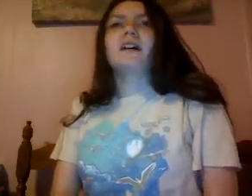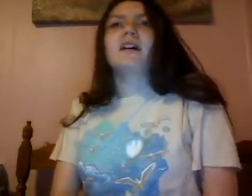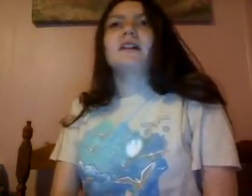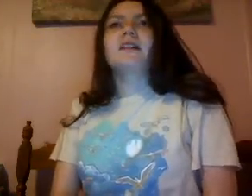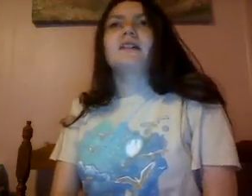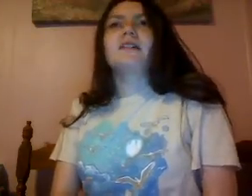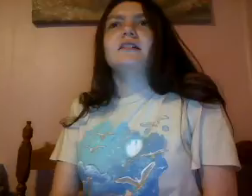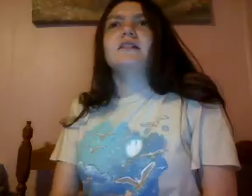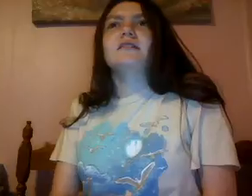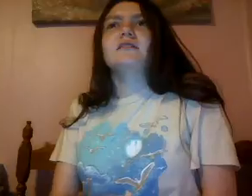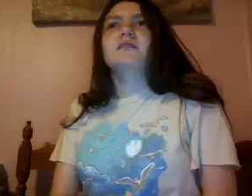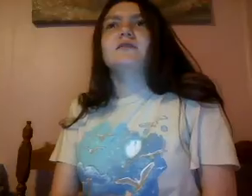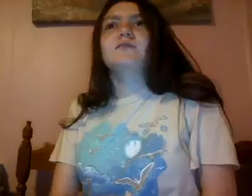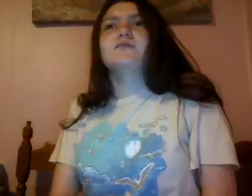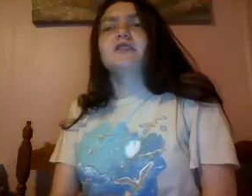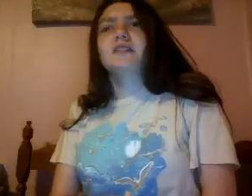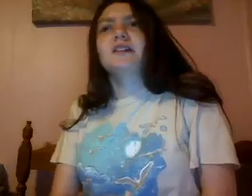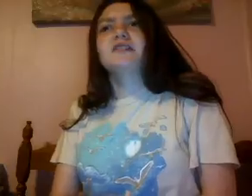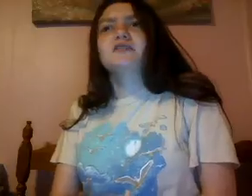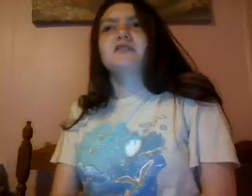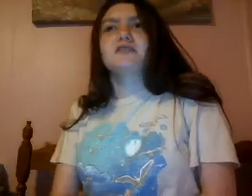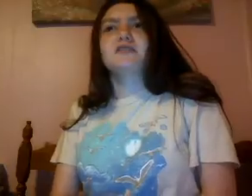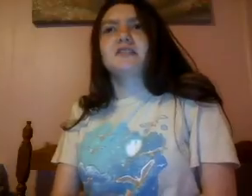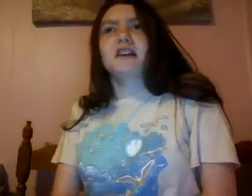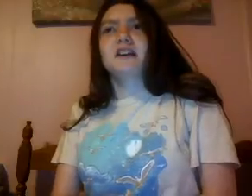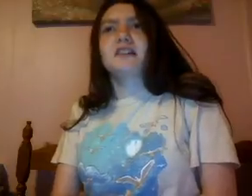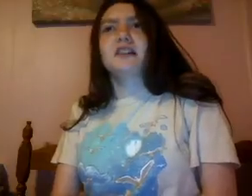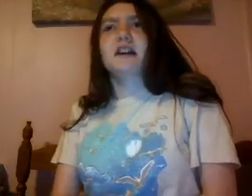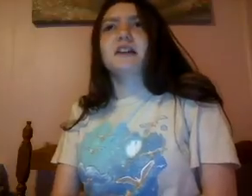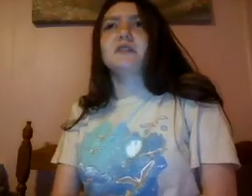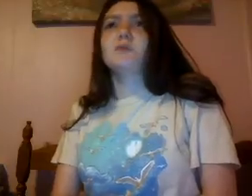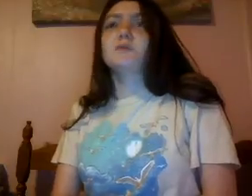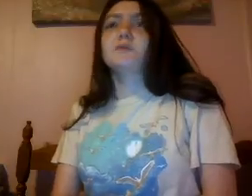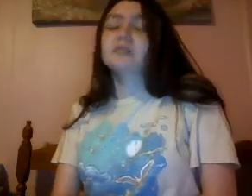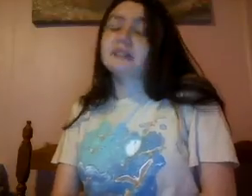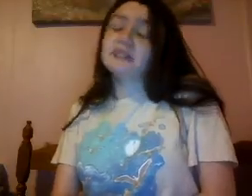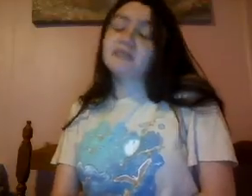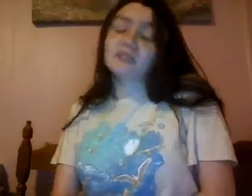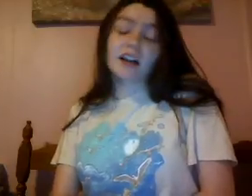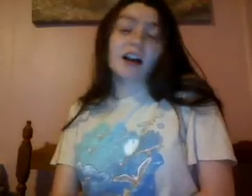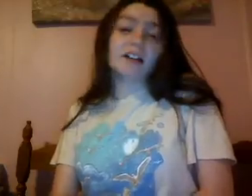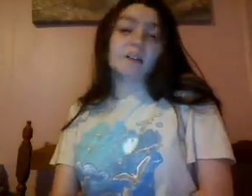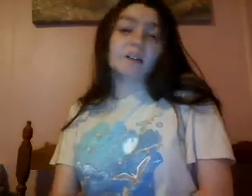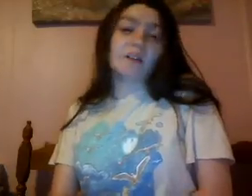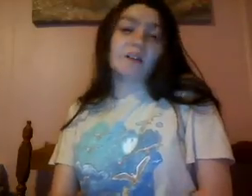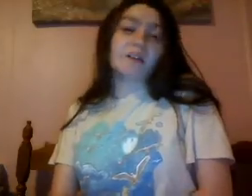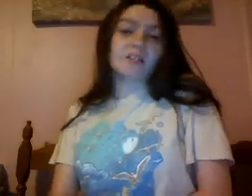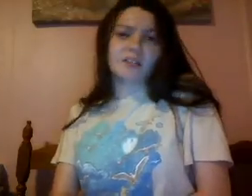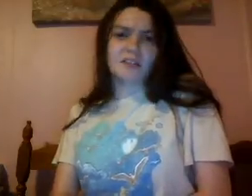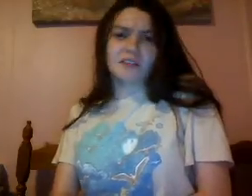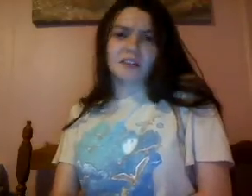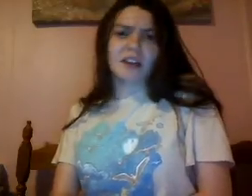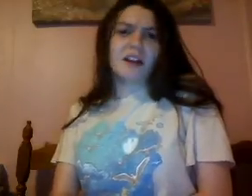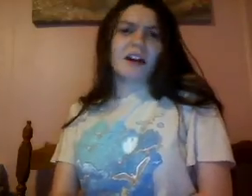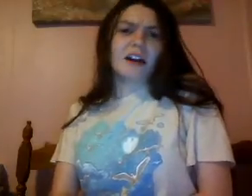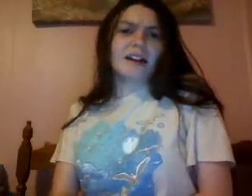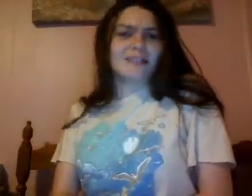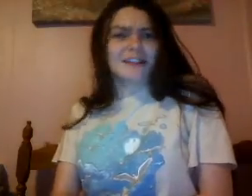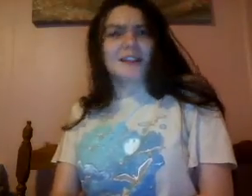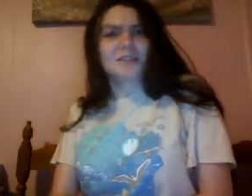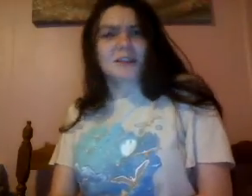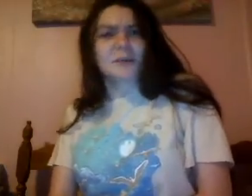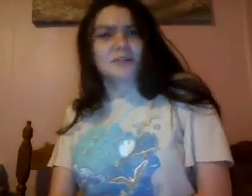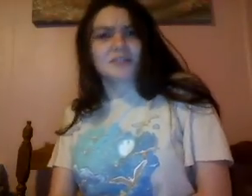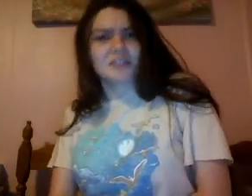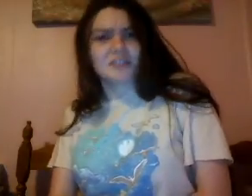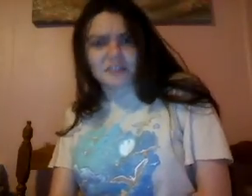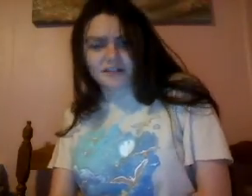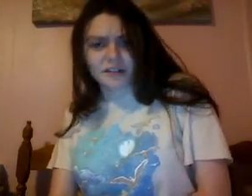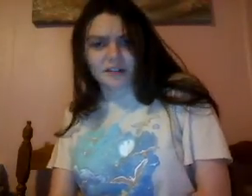I realized earlier today that I had completely forgotten about that song I said I was going to post on Deviantart.